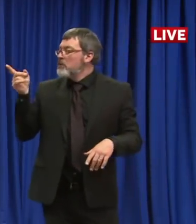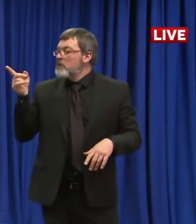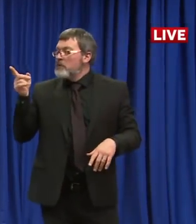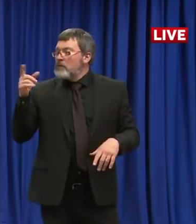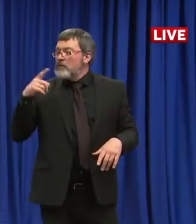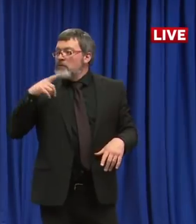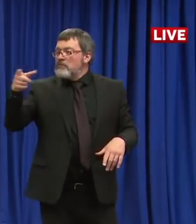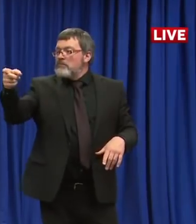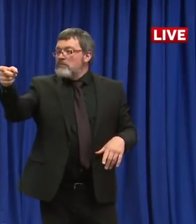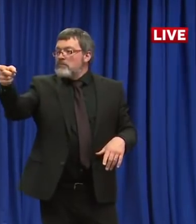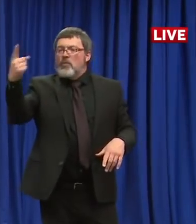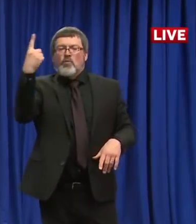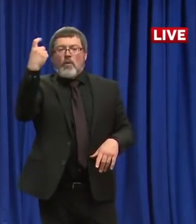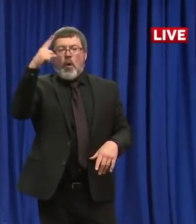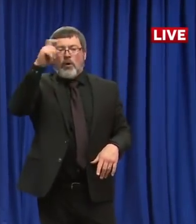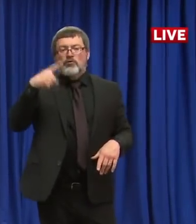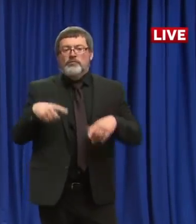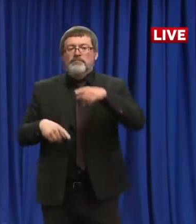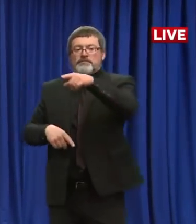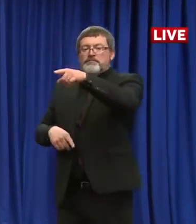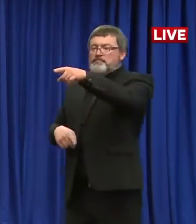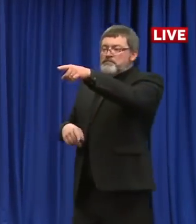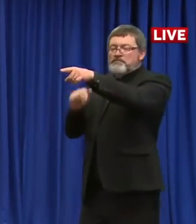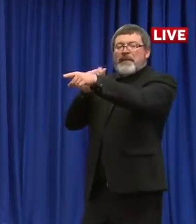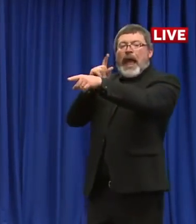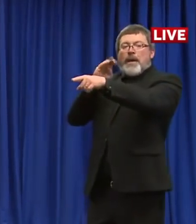I can, Adam, I can see. I've got a question. Sure.